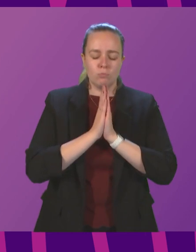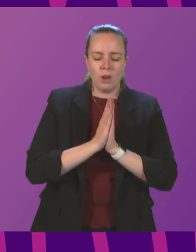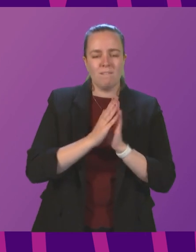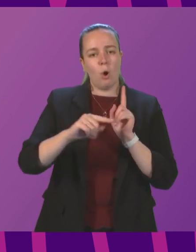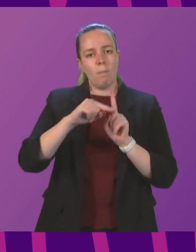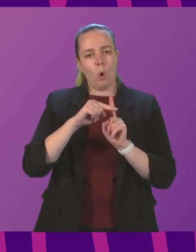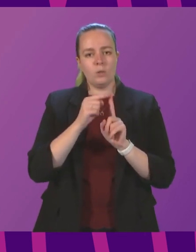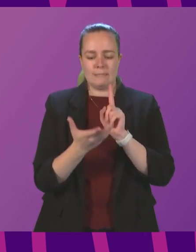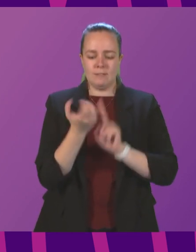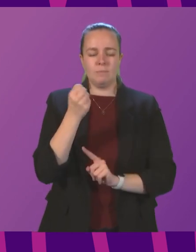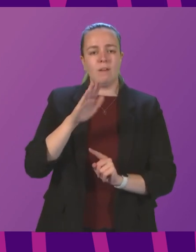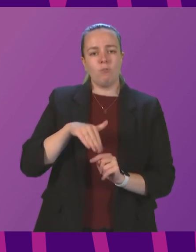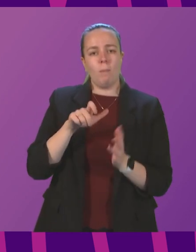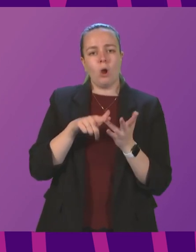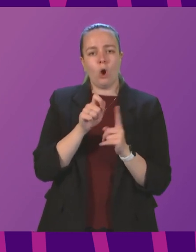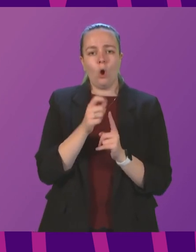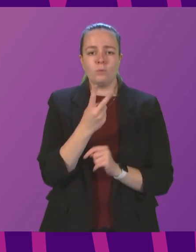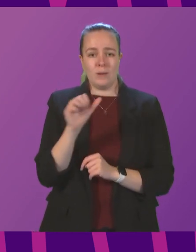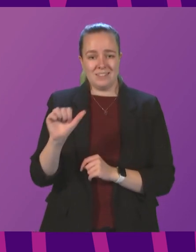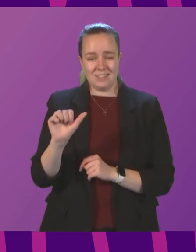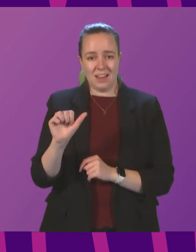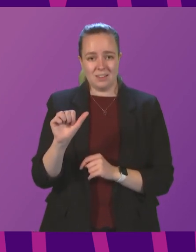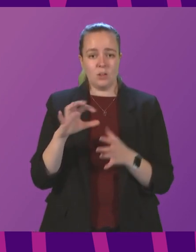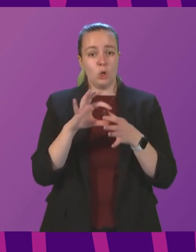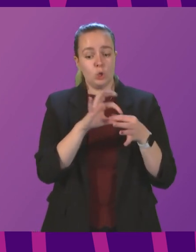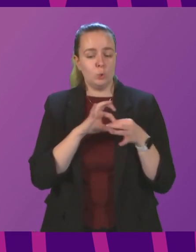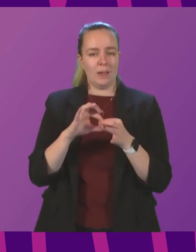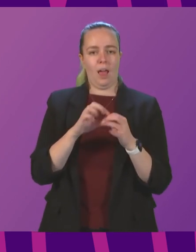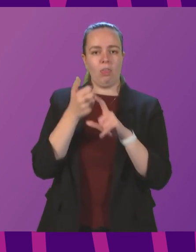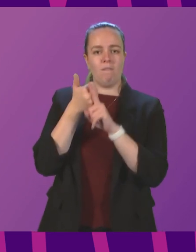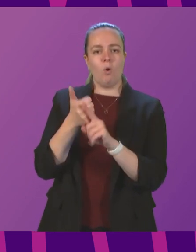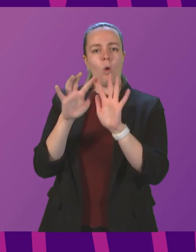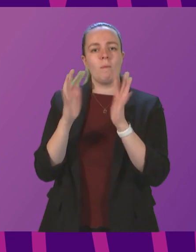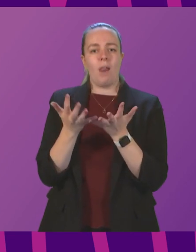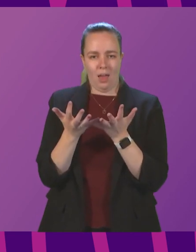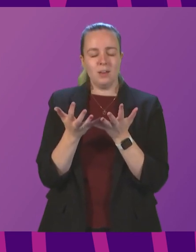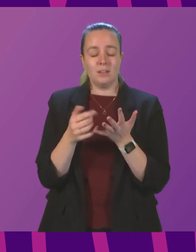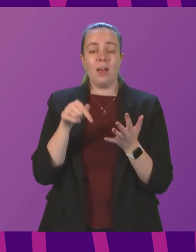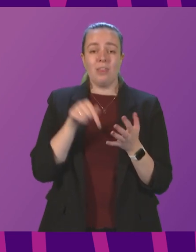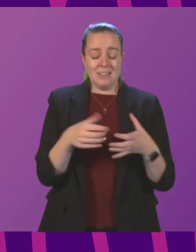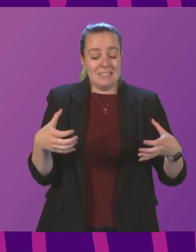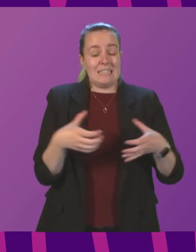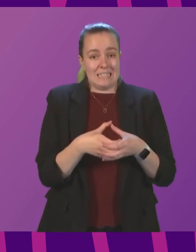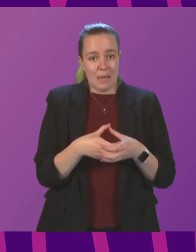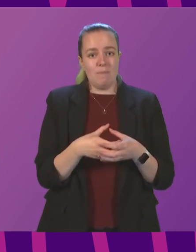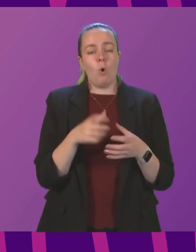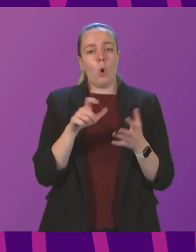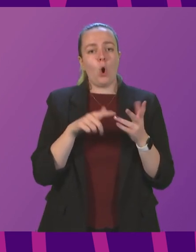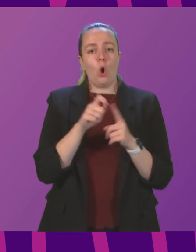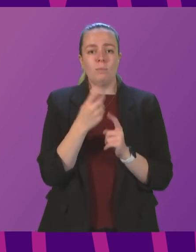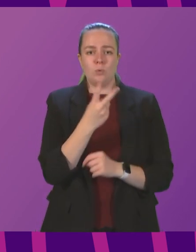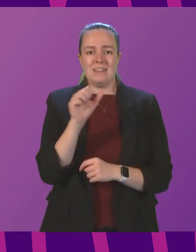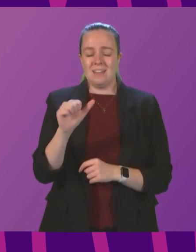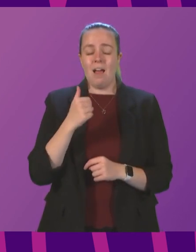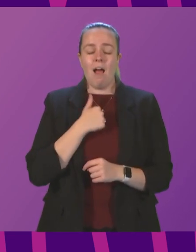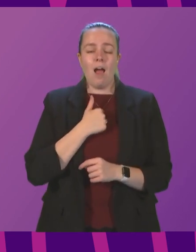outcome from COP26. Together for the planet. This is the theme for COP26 and I hope